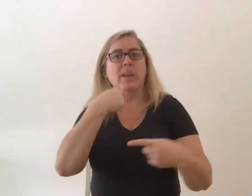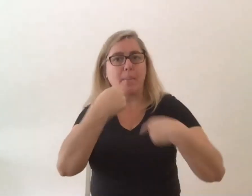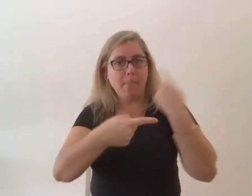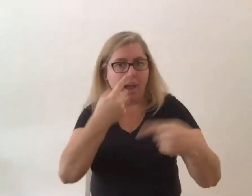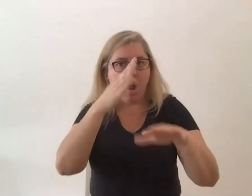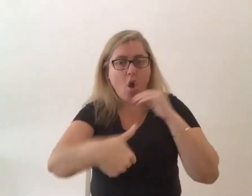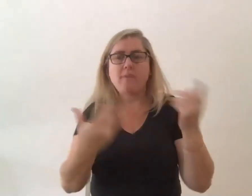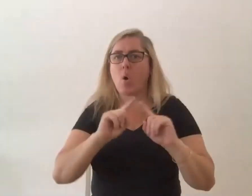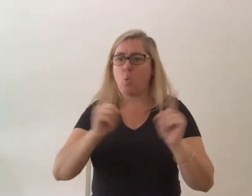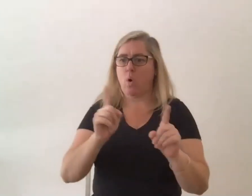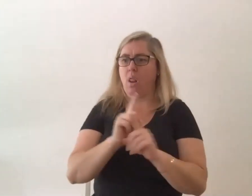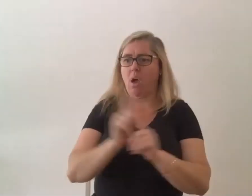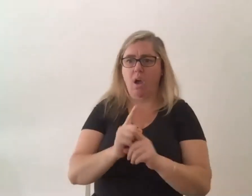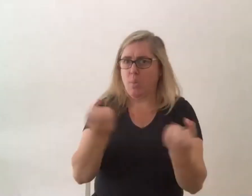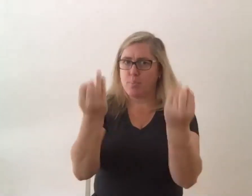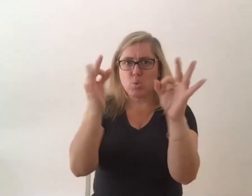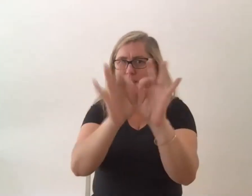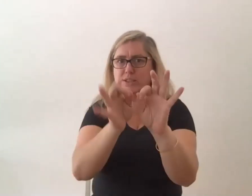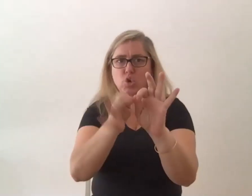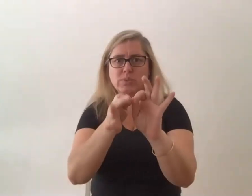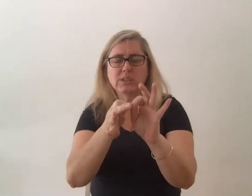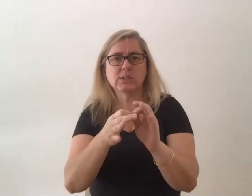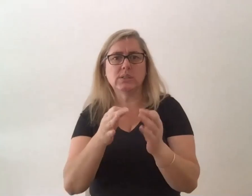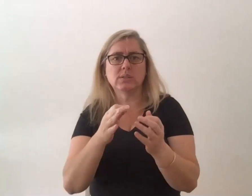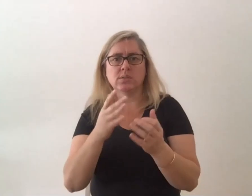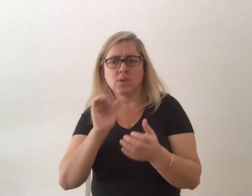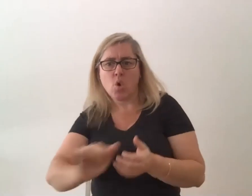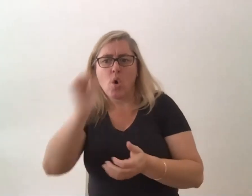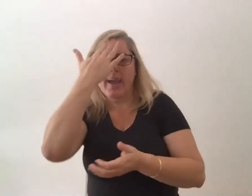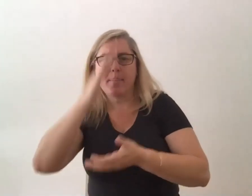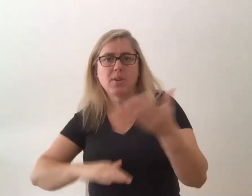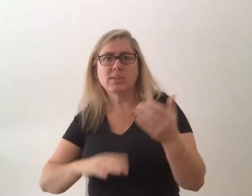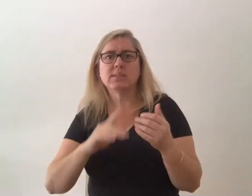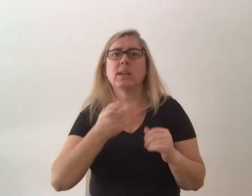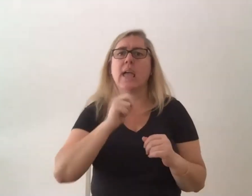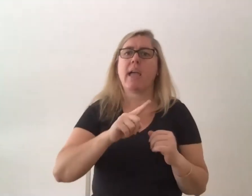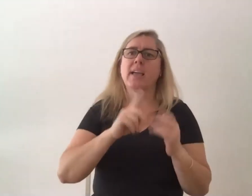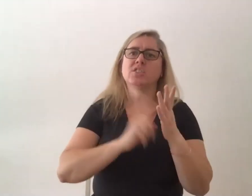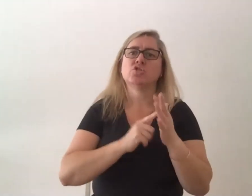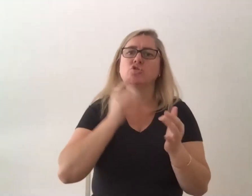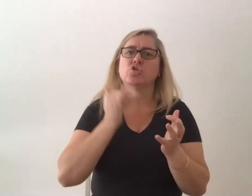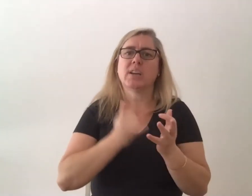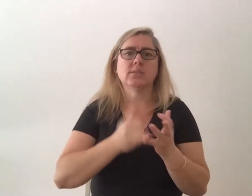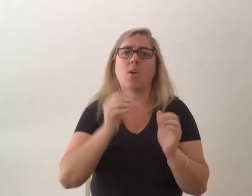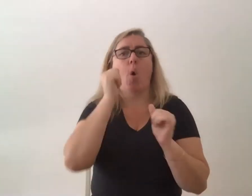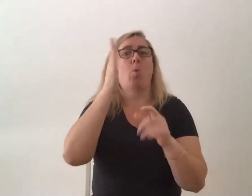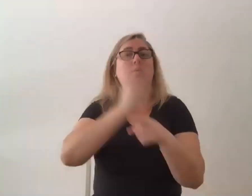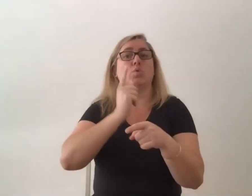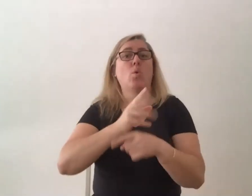you know and the journey to that psych ward you know and then jess i'm sure i'm not going to speak for you but jess